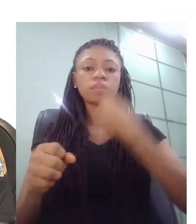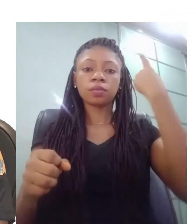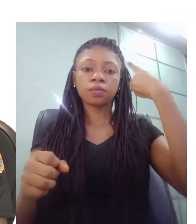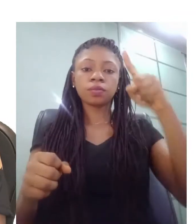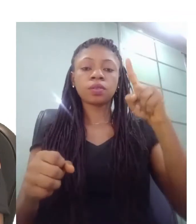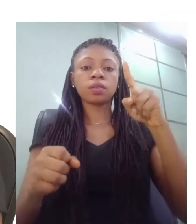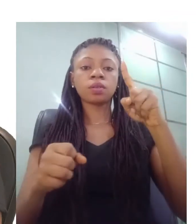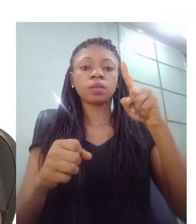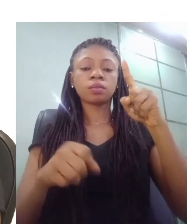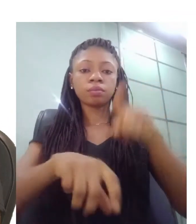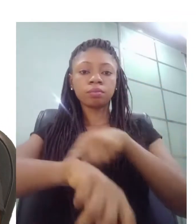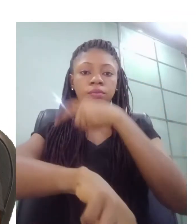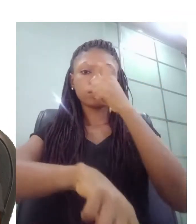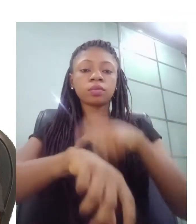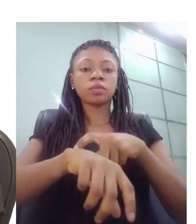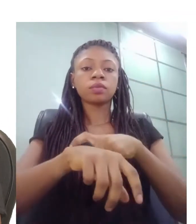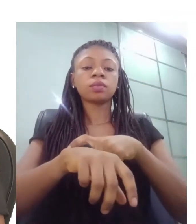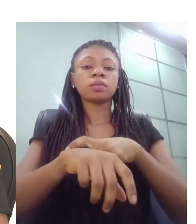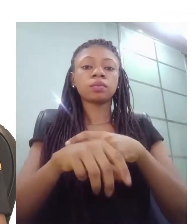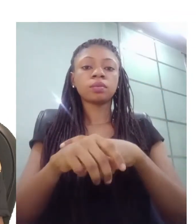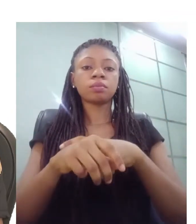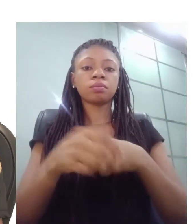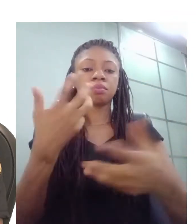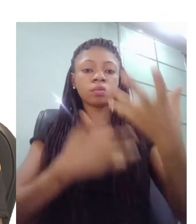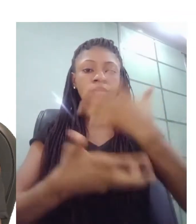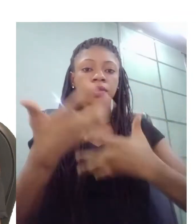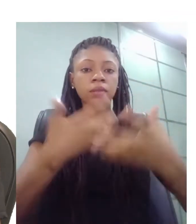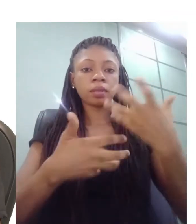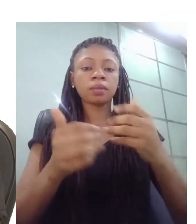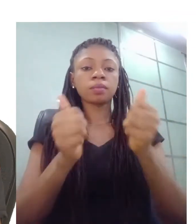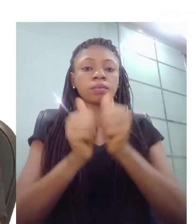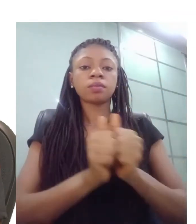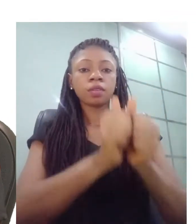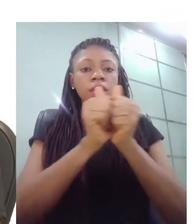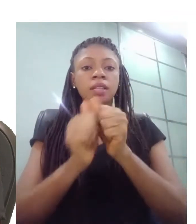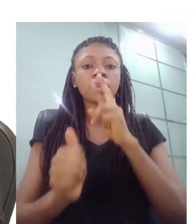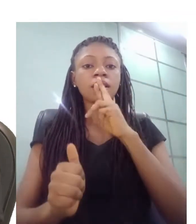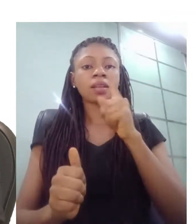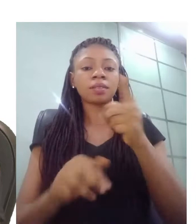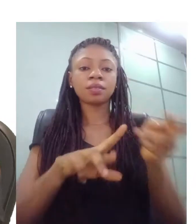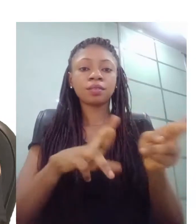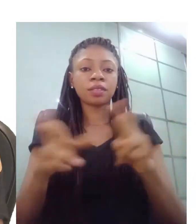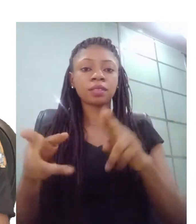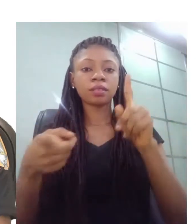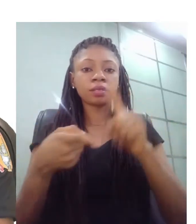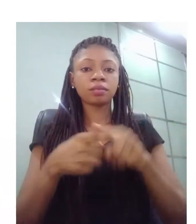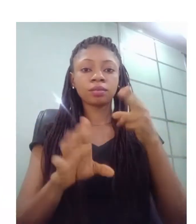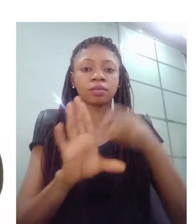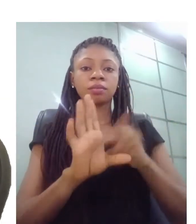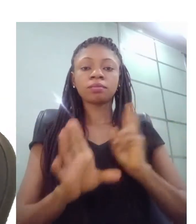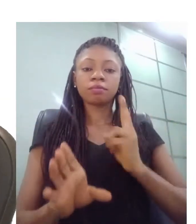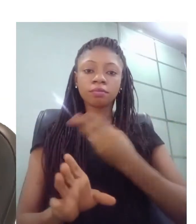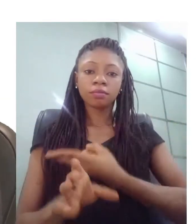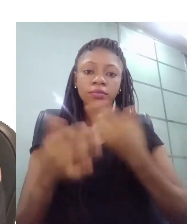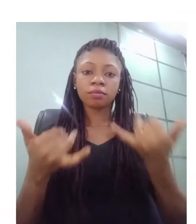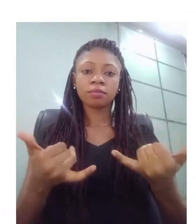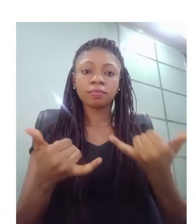are you ready to roll with me all right today's deaf